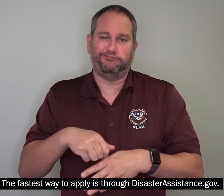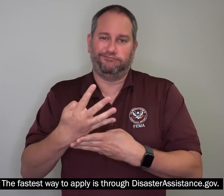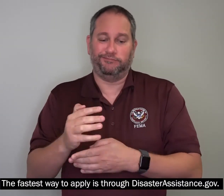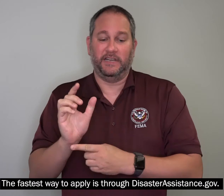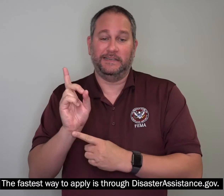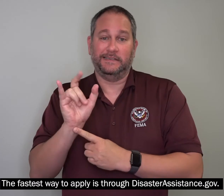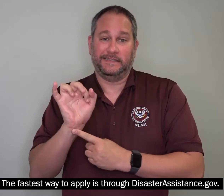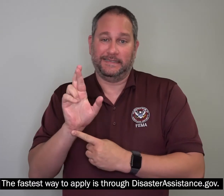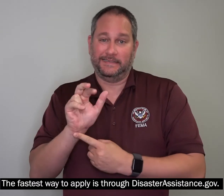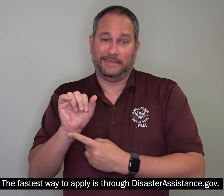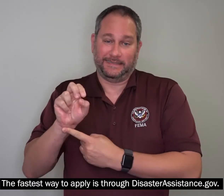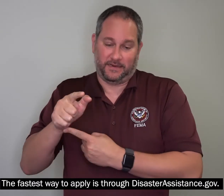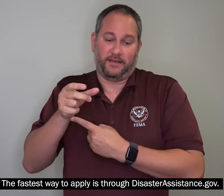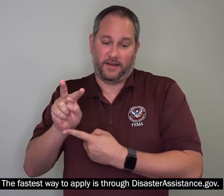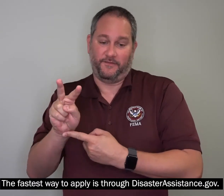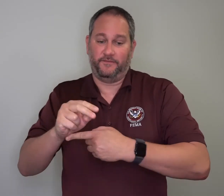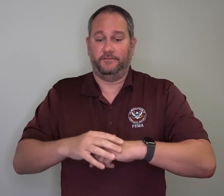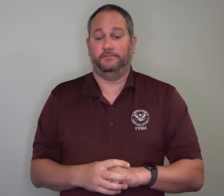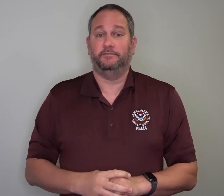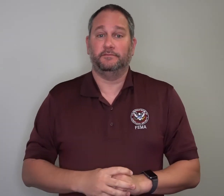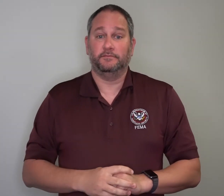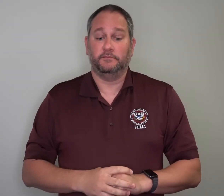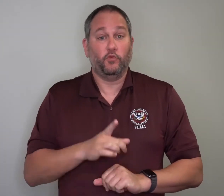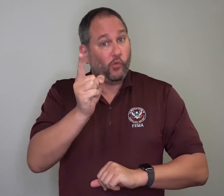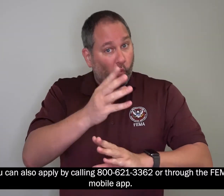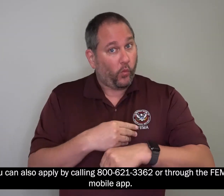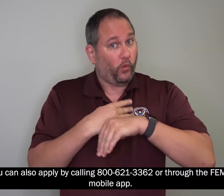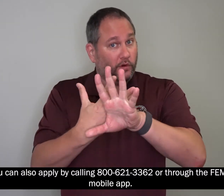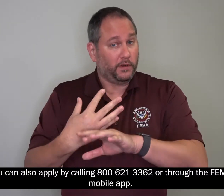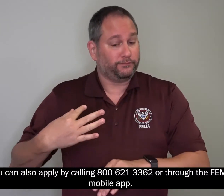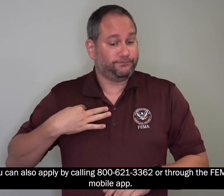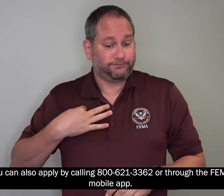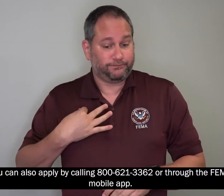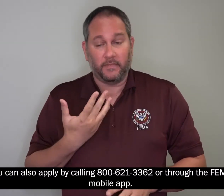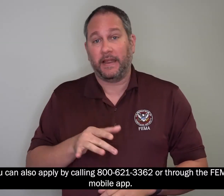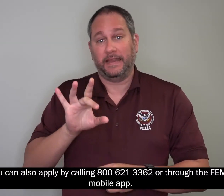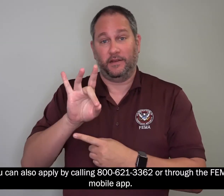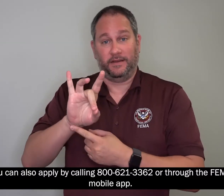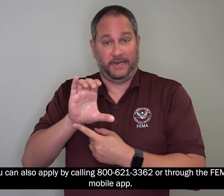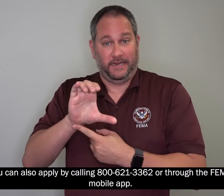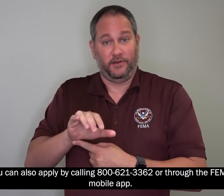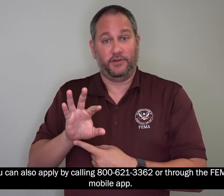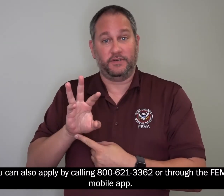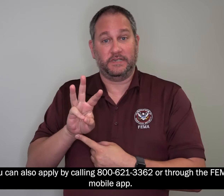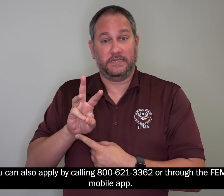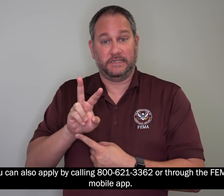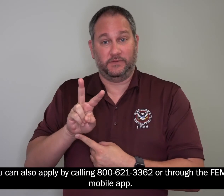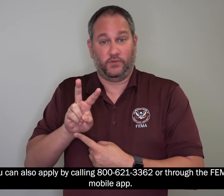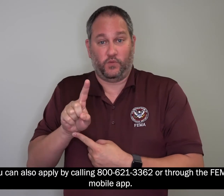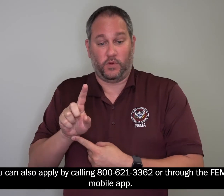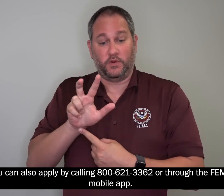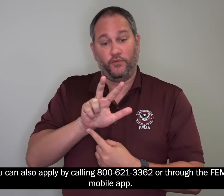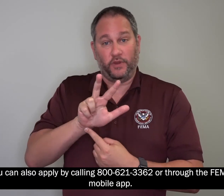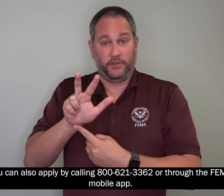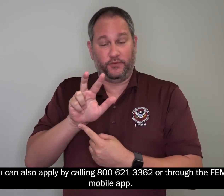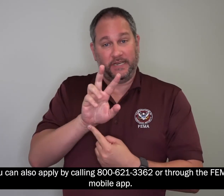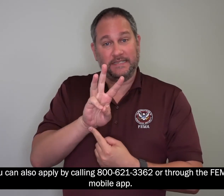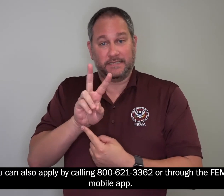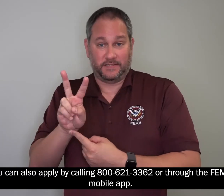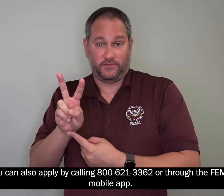disasterassistance.gov. You can also apply by calling 800-621-3362